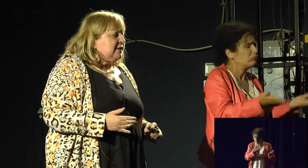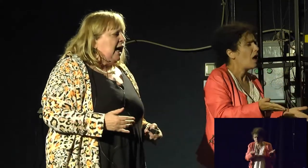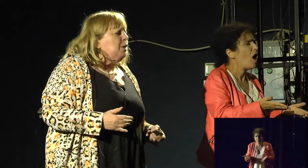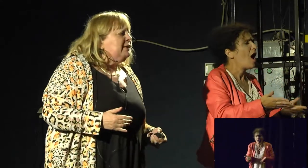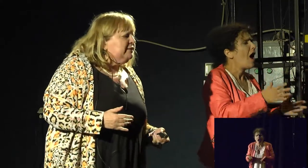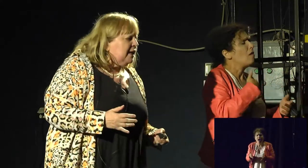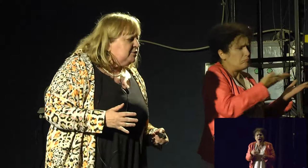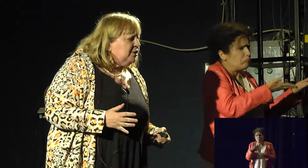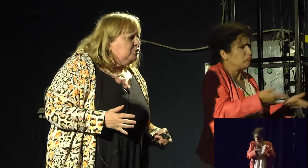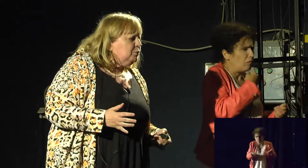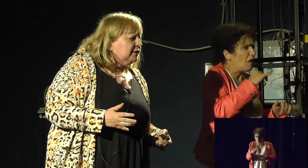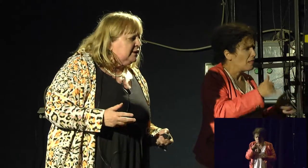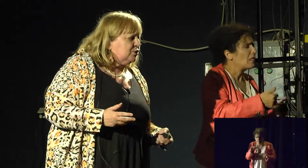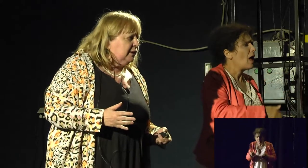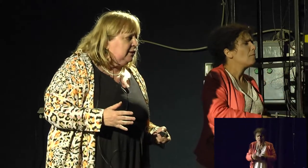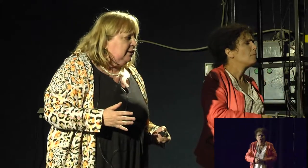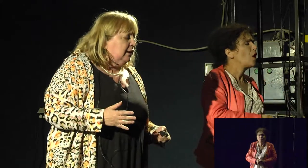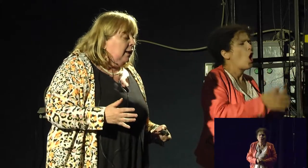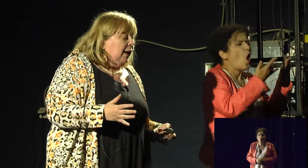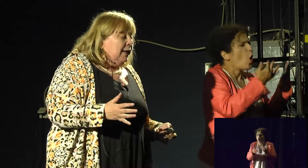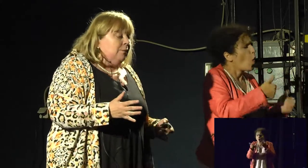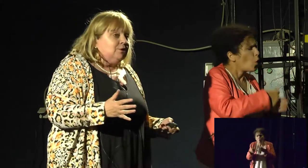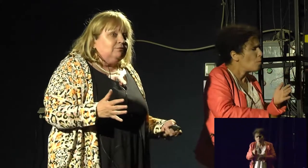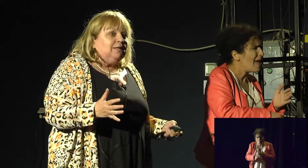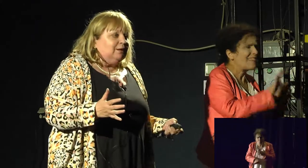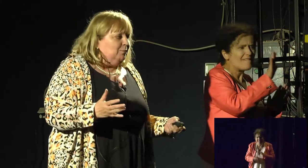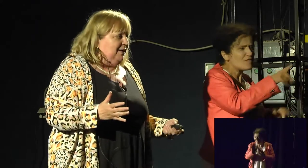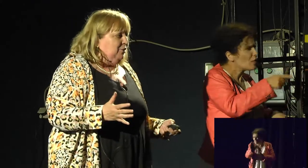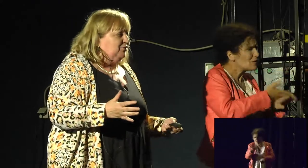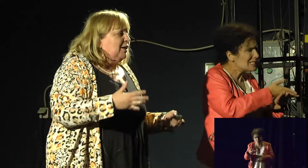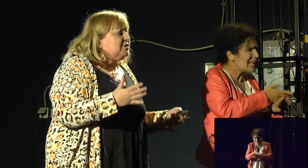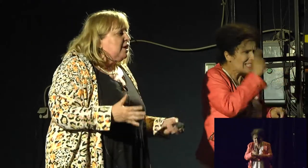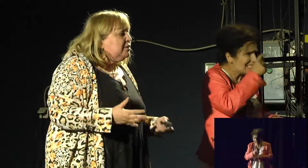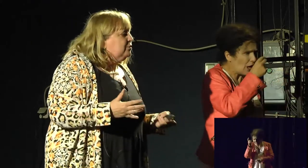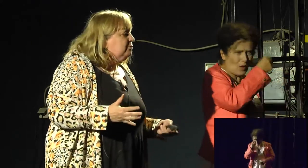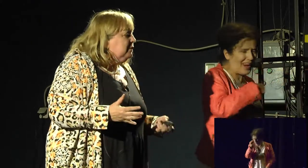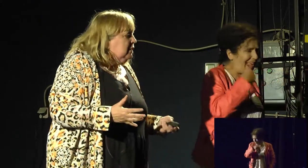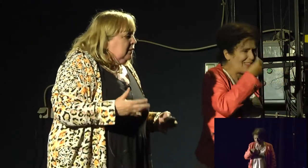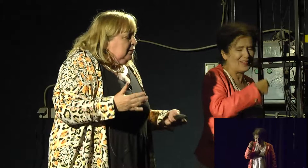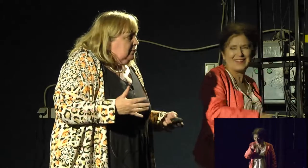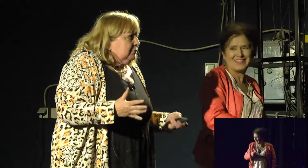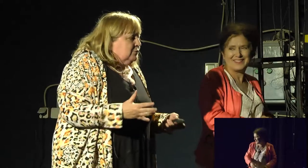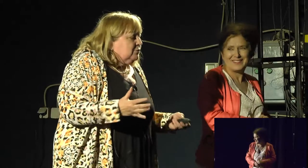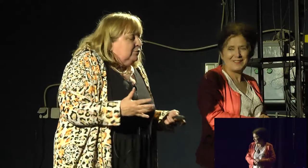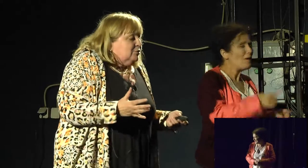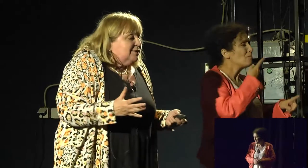And he said, How many times are you doing it each week? And I was really thinking, Oh my God. So I started to